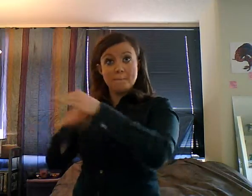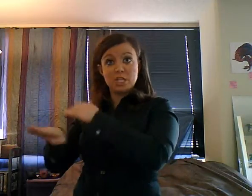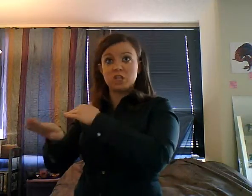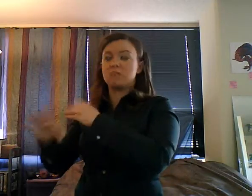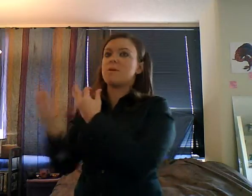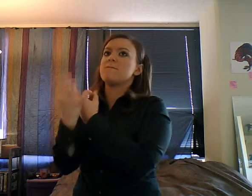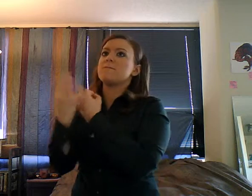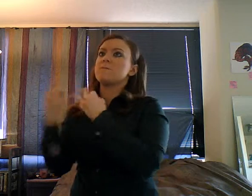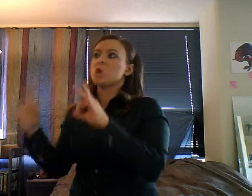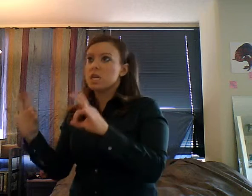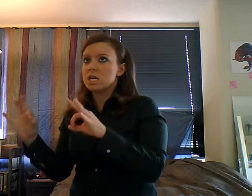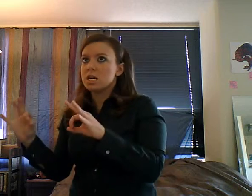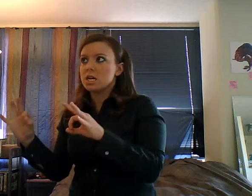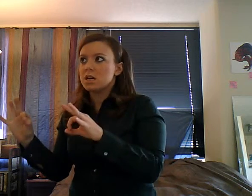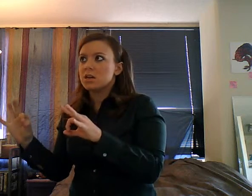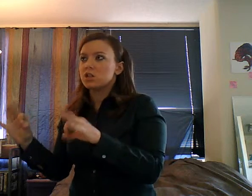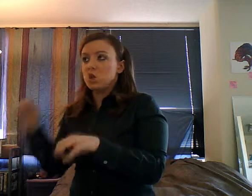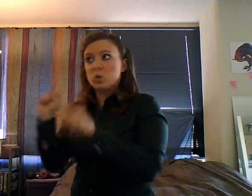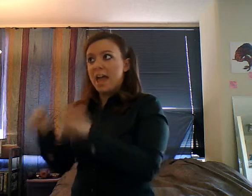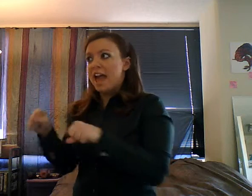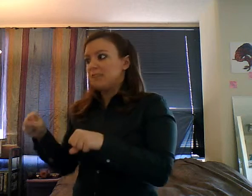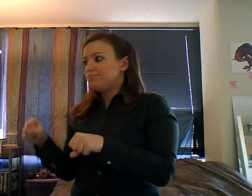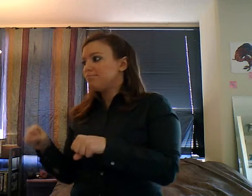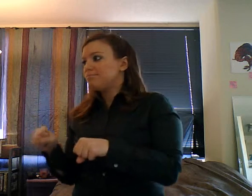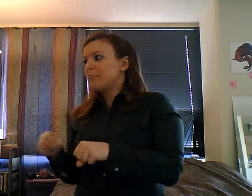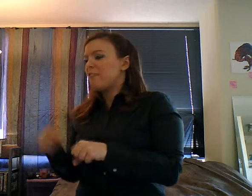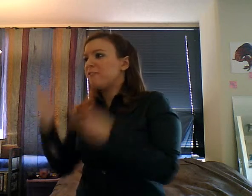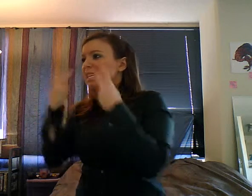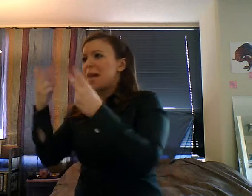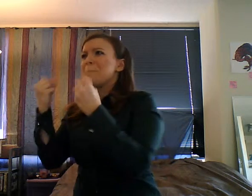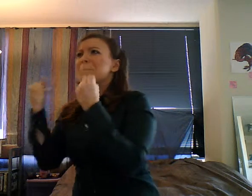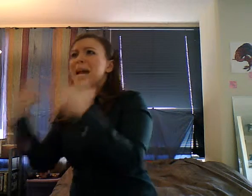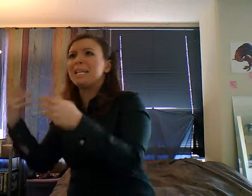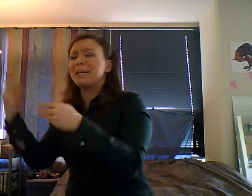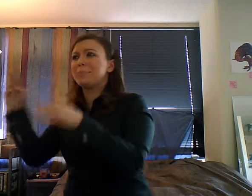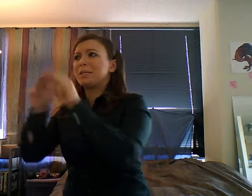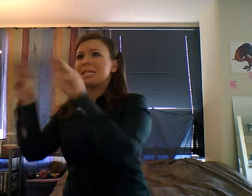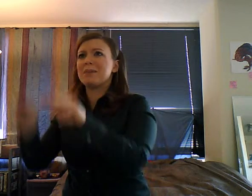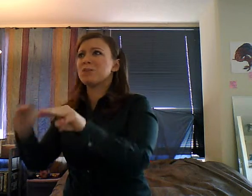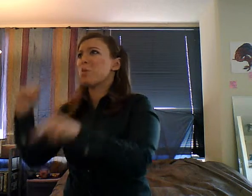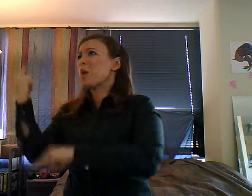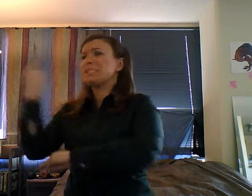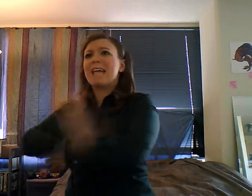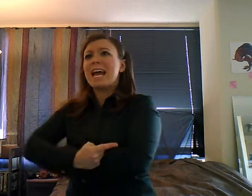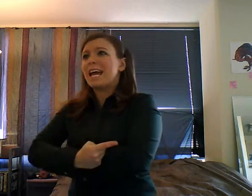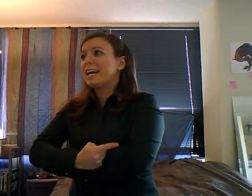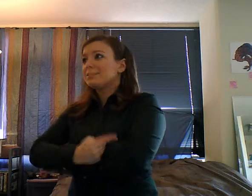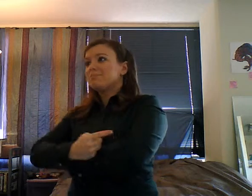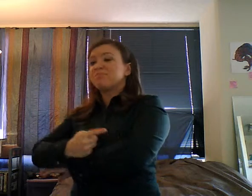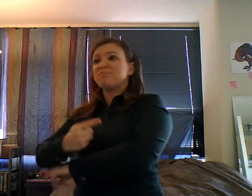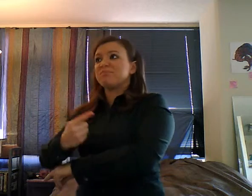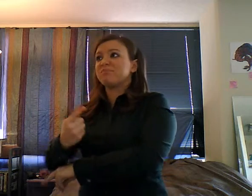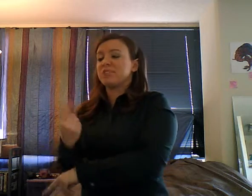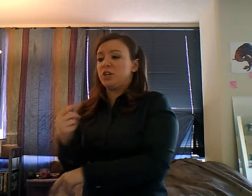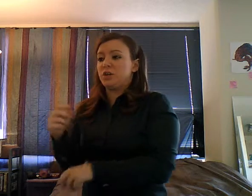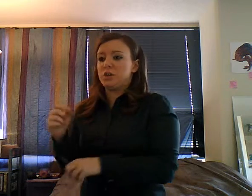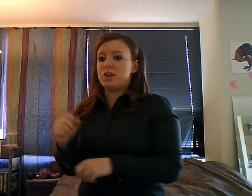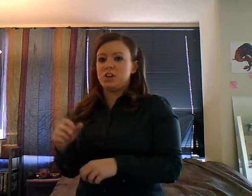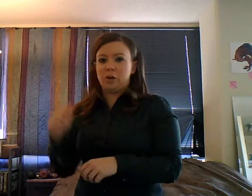so expensive. I mean, some of them are pretty expensive, but it was nice because you could just be like, oh, I'm going to just run in and see something. You don't have to feel like you're paying $20